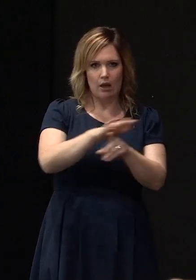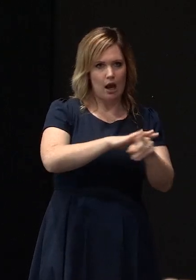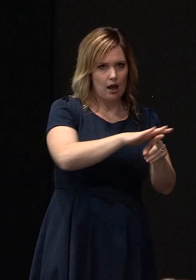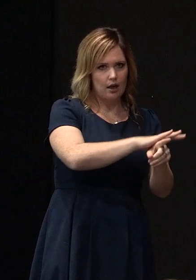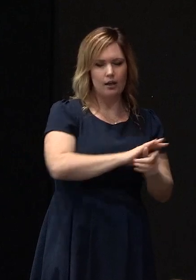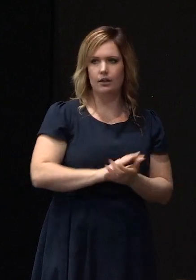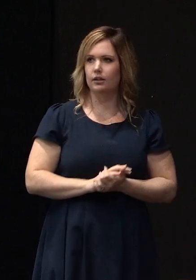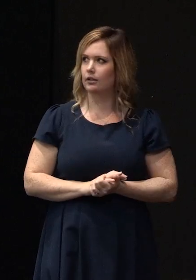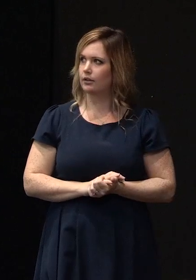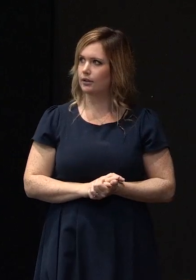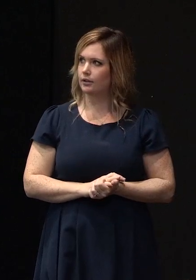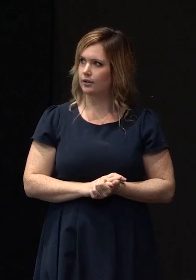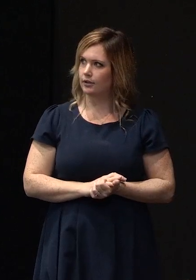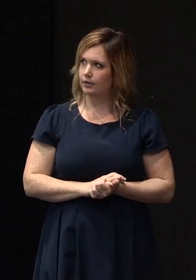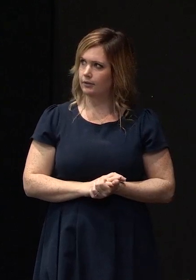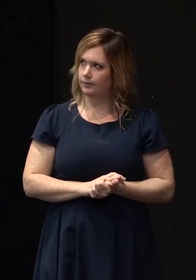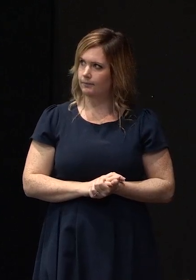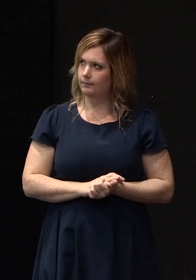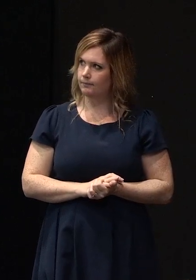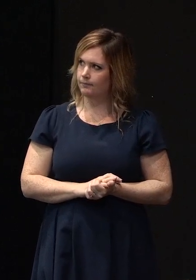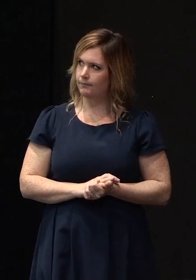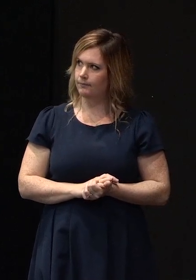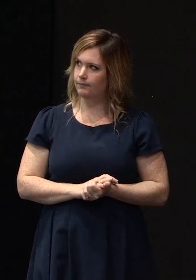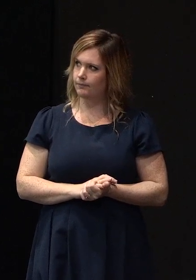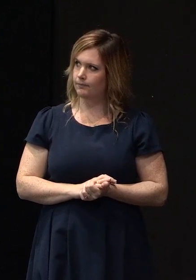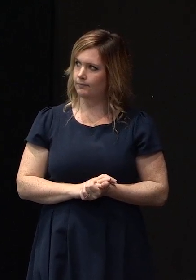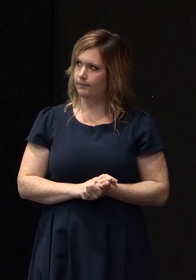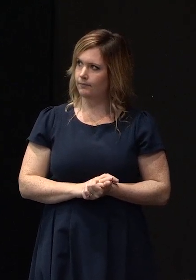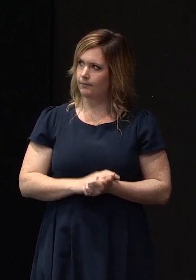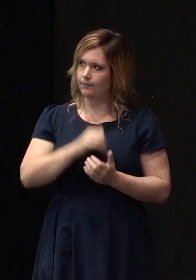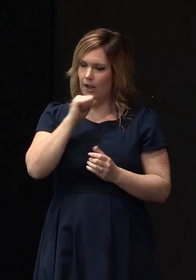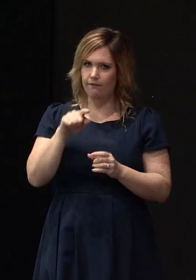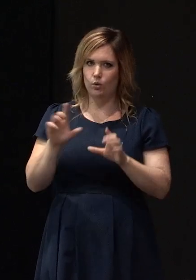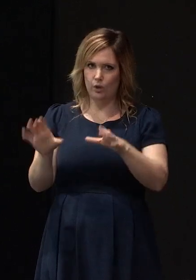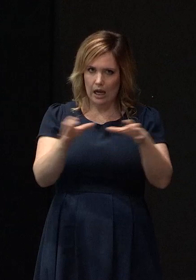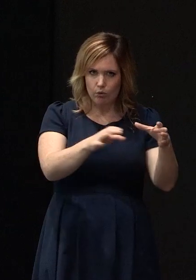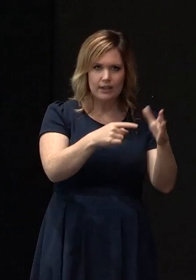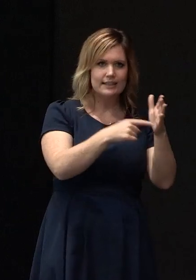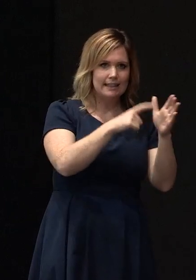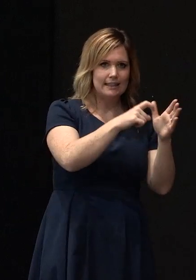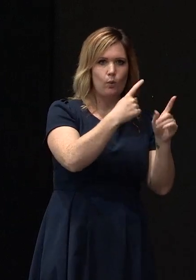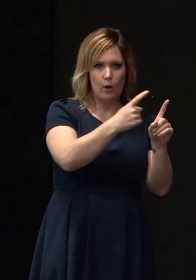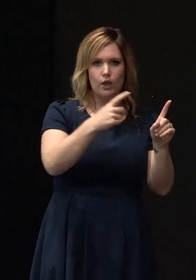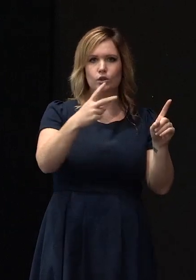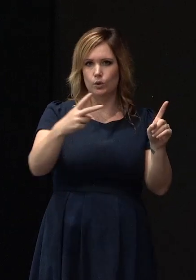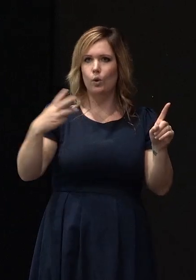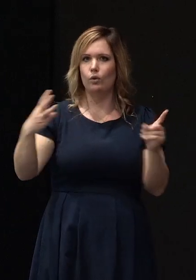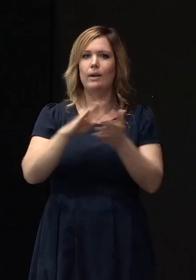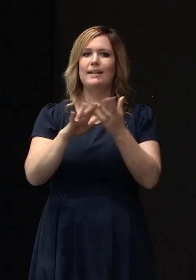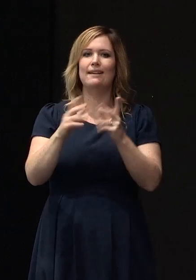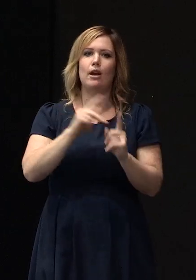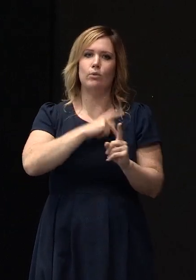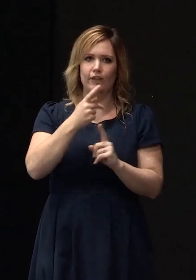DBH or MB had decided at that time that if we categorise this land into TC1 and TC3 we'll have professionals to deal with